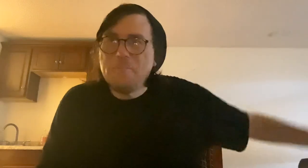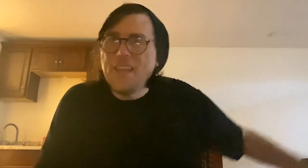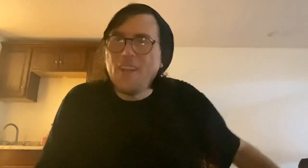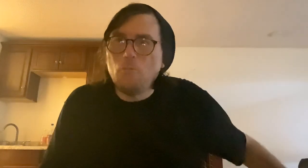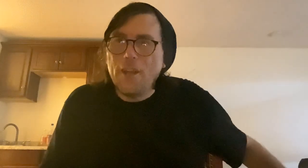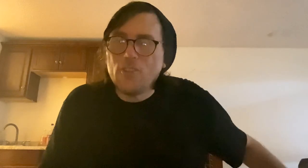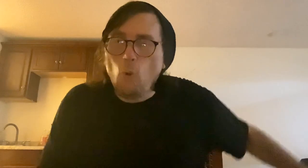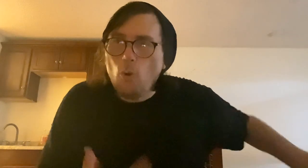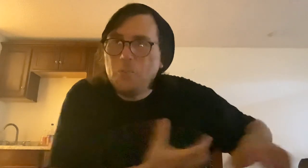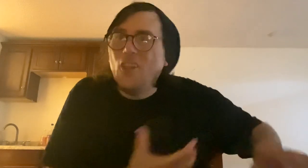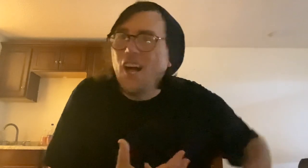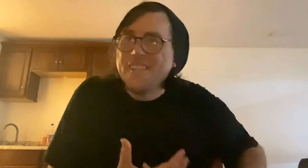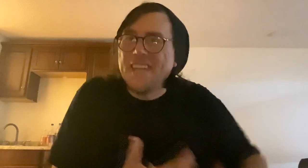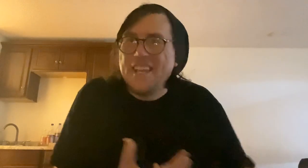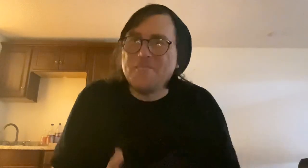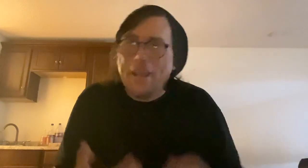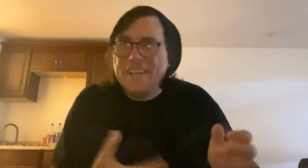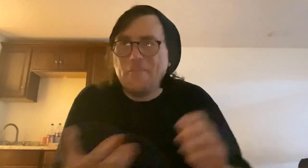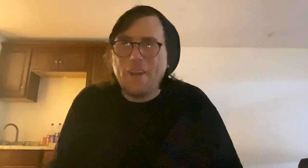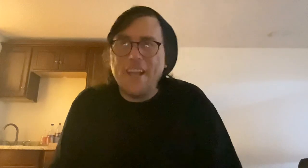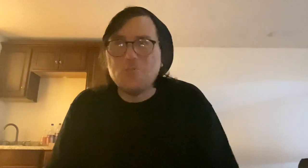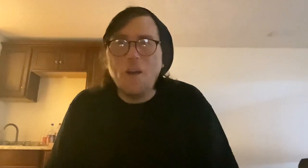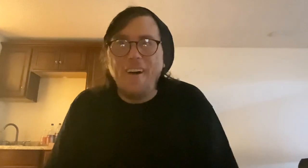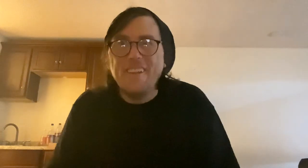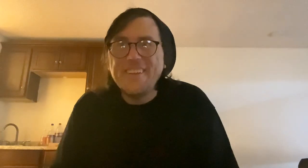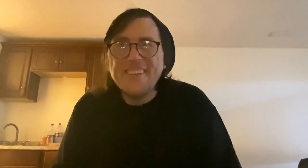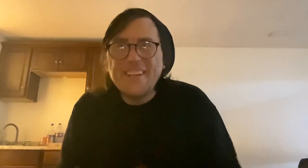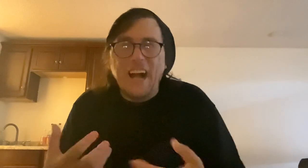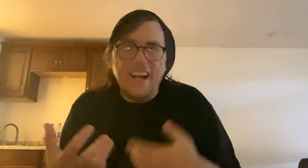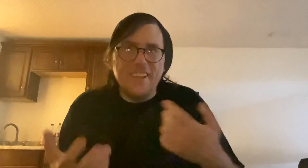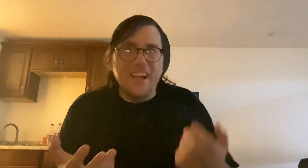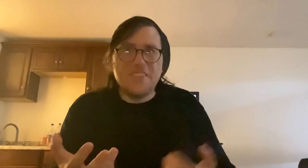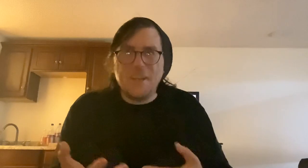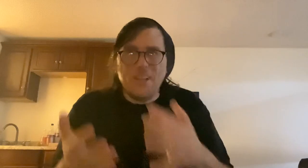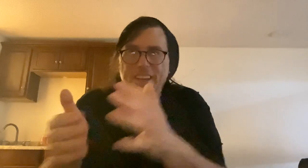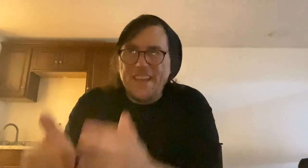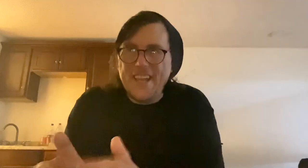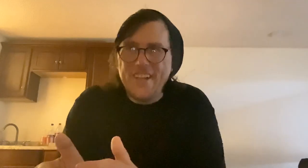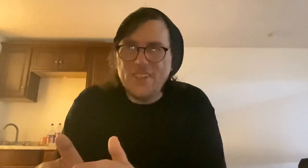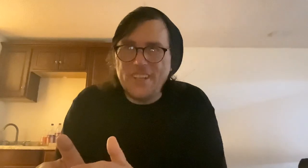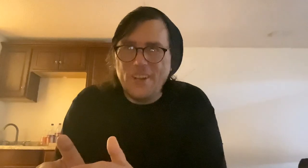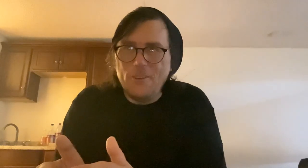thing with corporate laws is way different as well. A lot of times, a lot of the, you know,